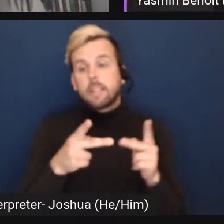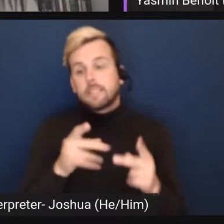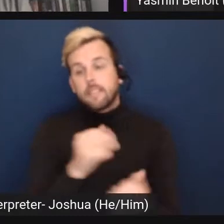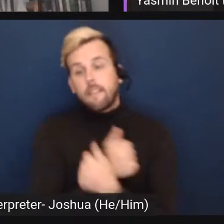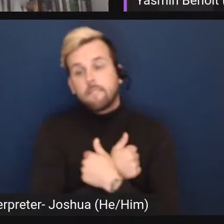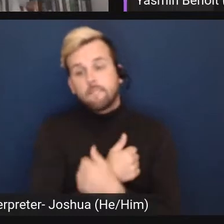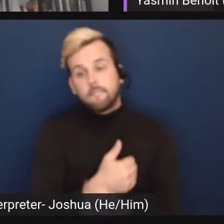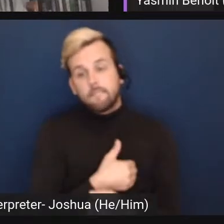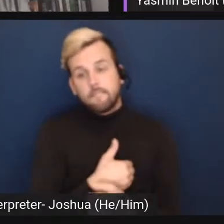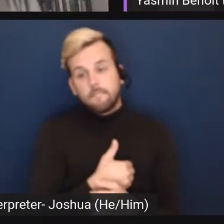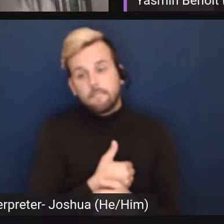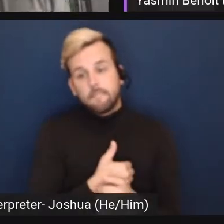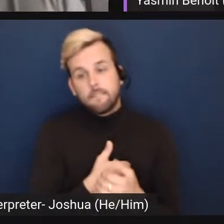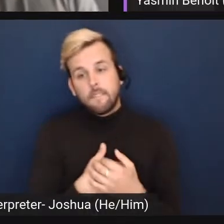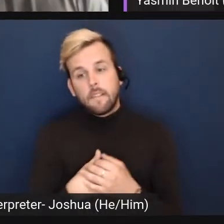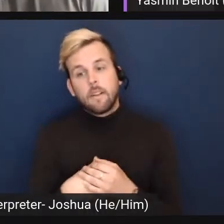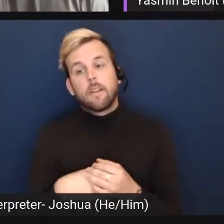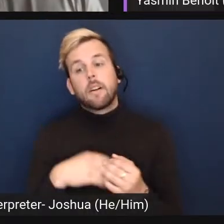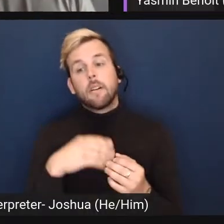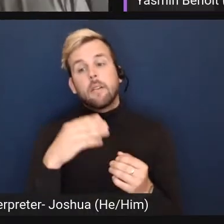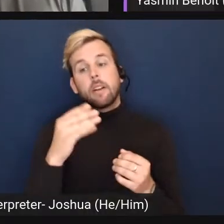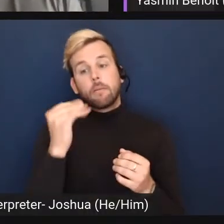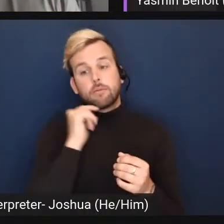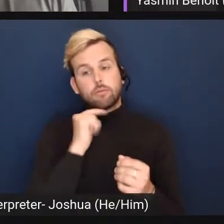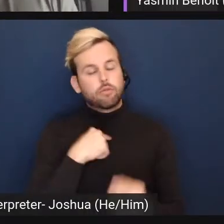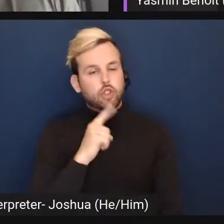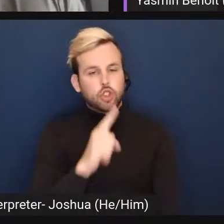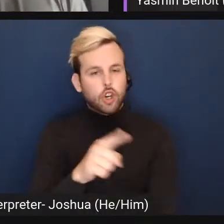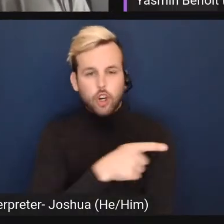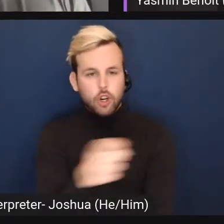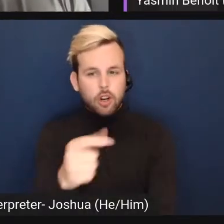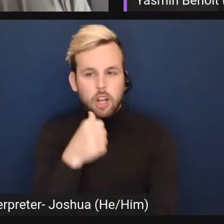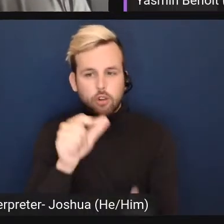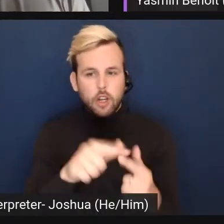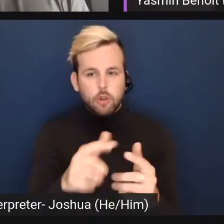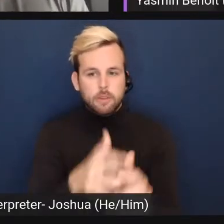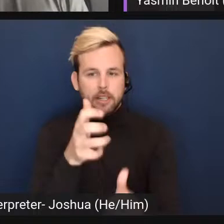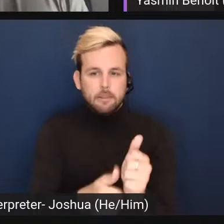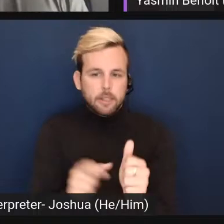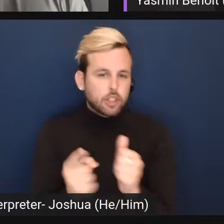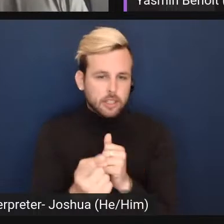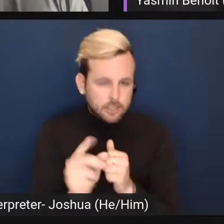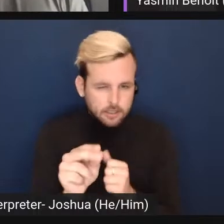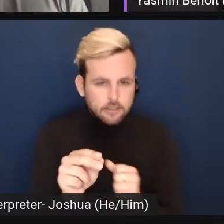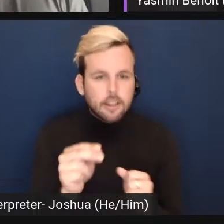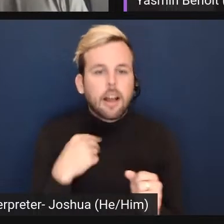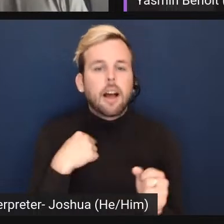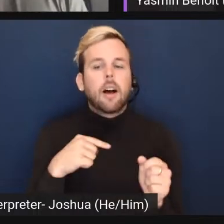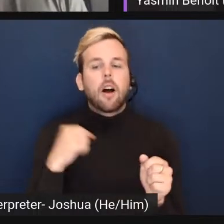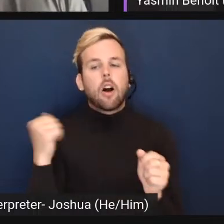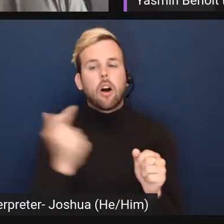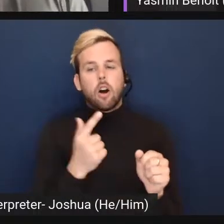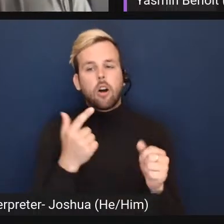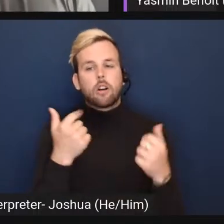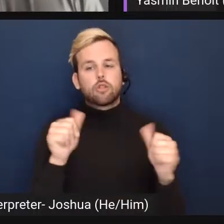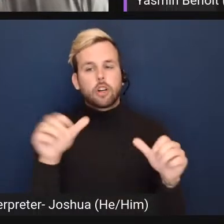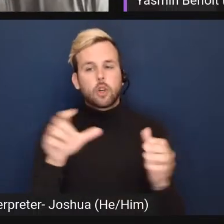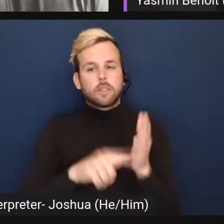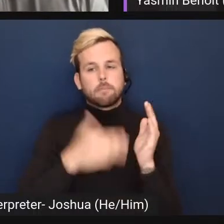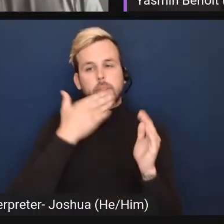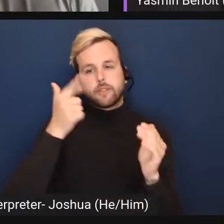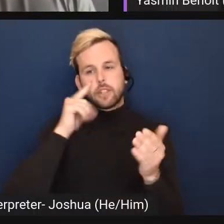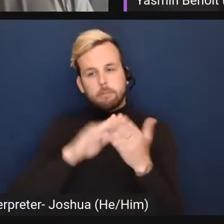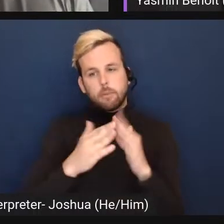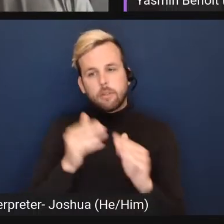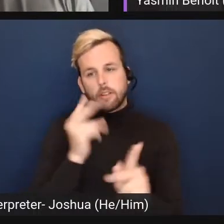anything's intentionally malicious. I'm sure none of you guys are trying to be intentionally malicious. We're not either. We're just all trying to do what's best for the community and